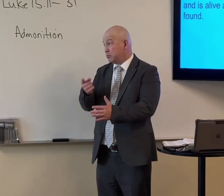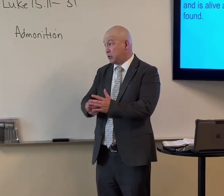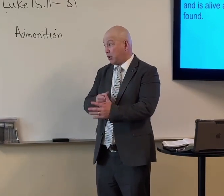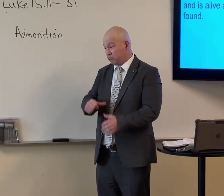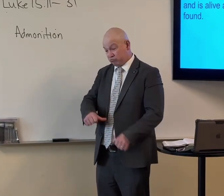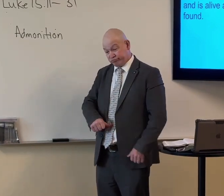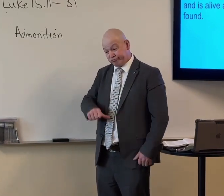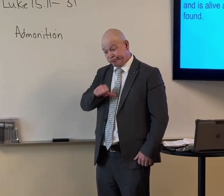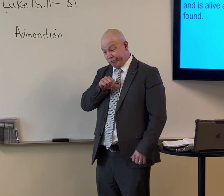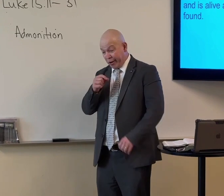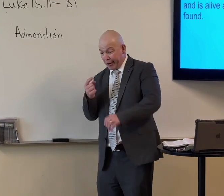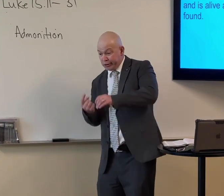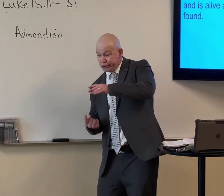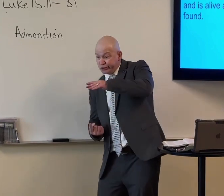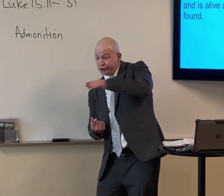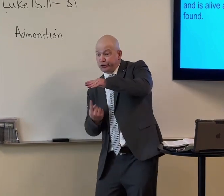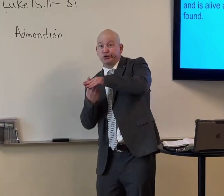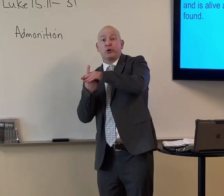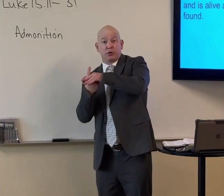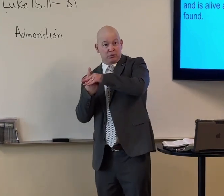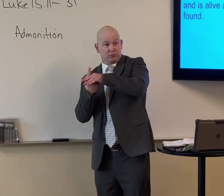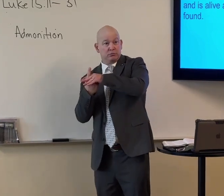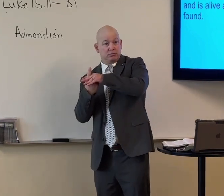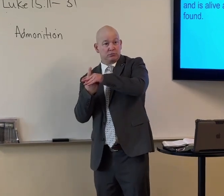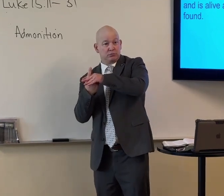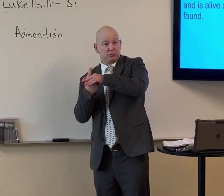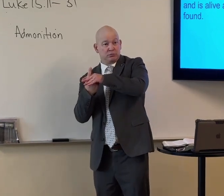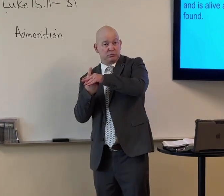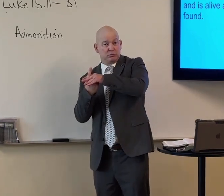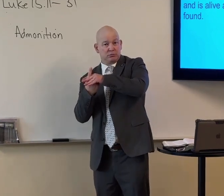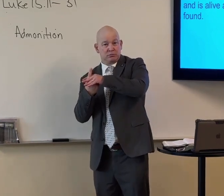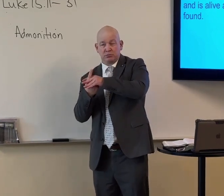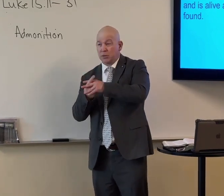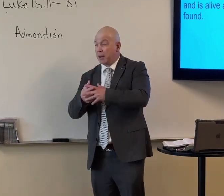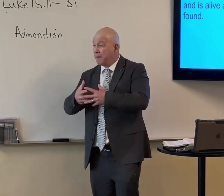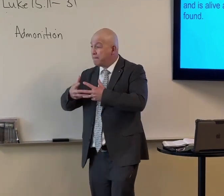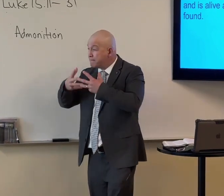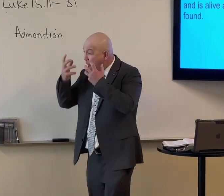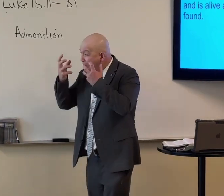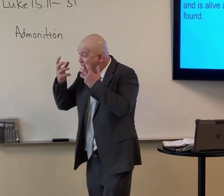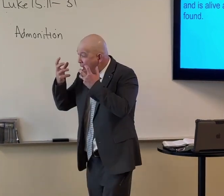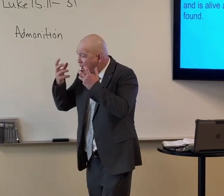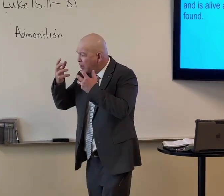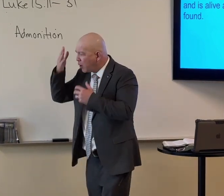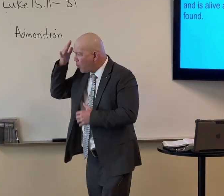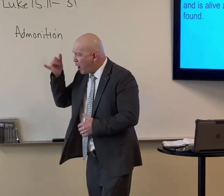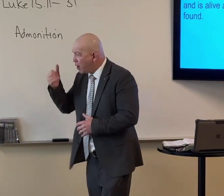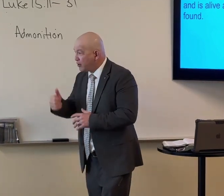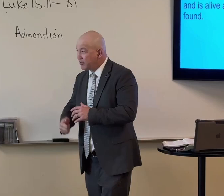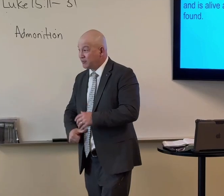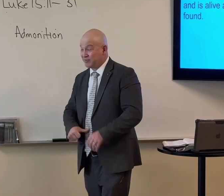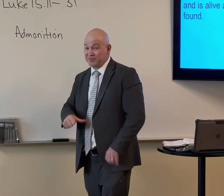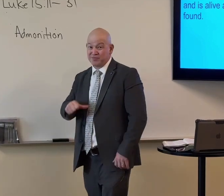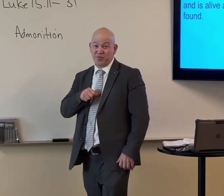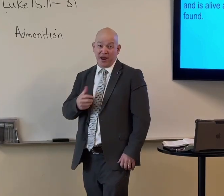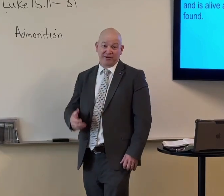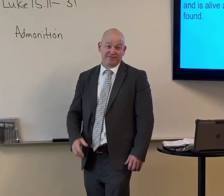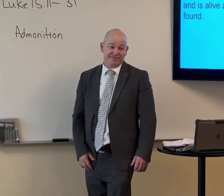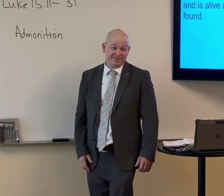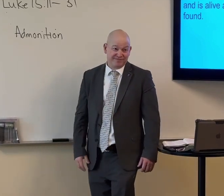They're wrong. You know, that's pride. Pride shows up, you know. When pride shows up, we get angry. Why do we get